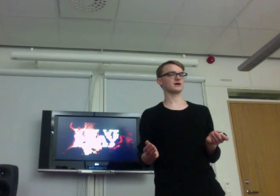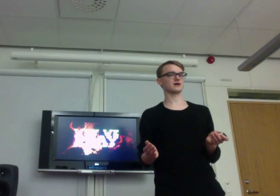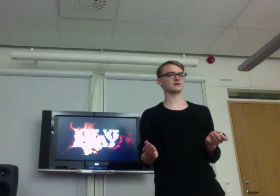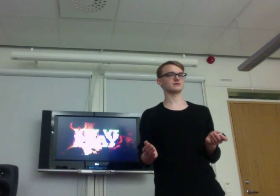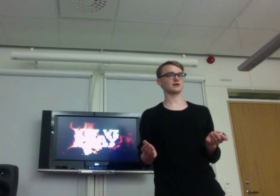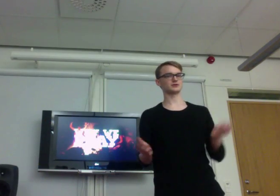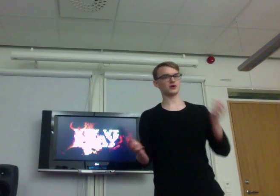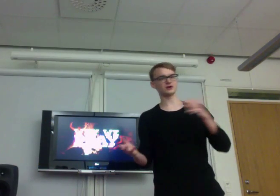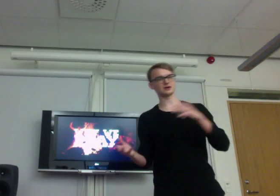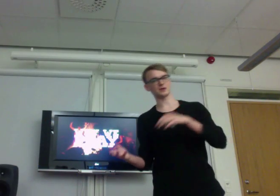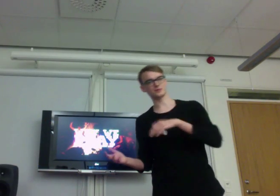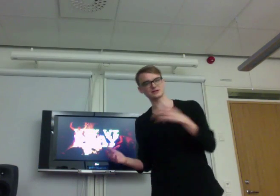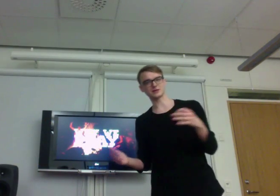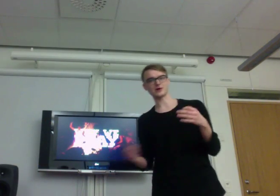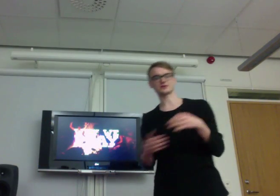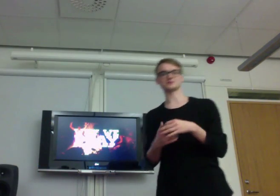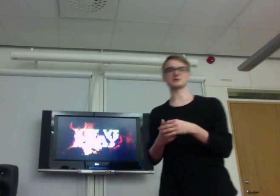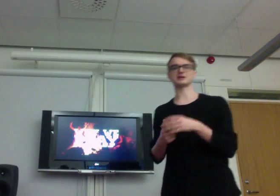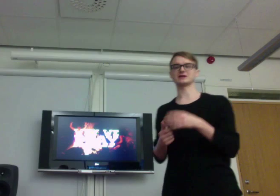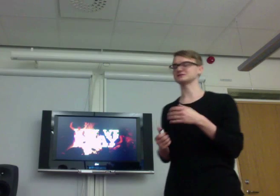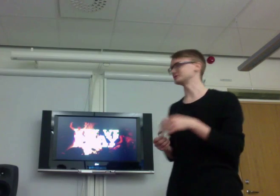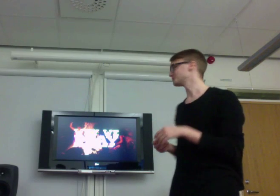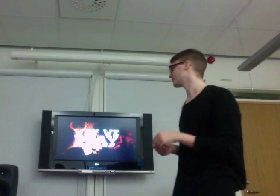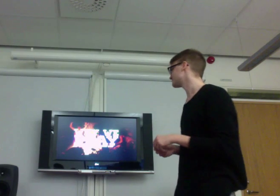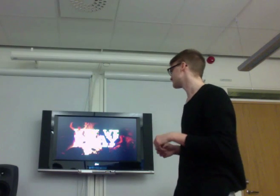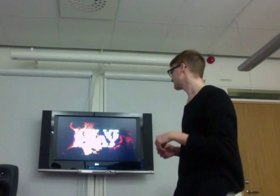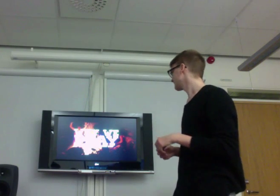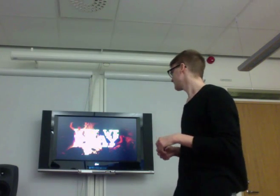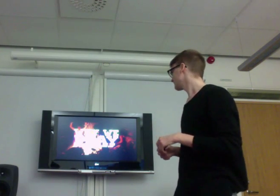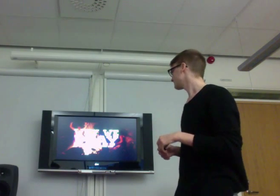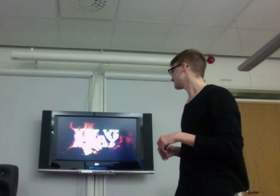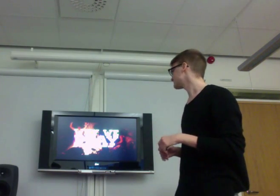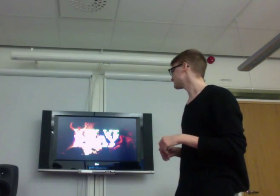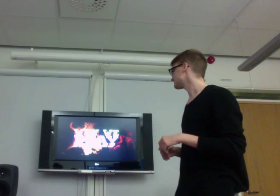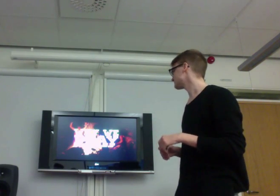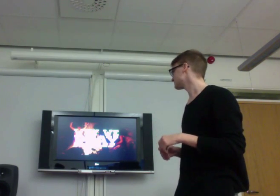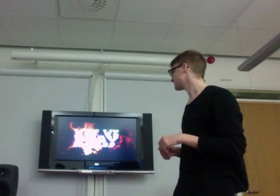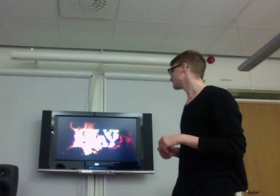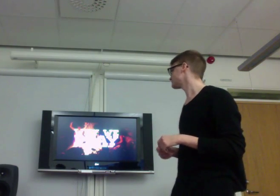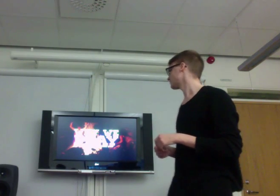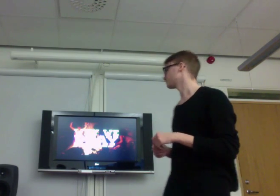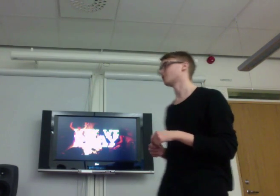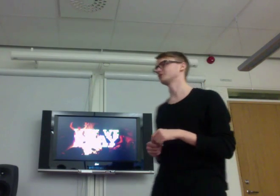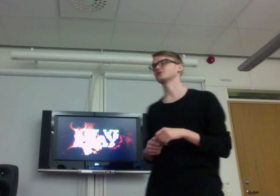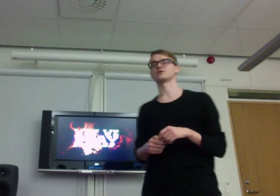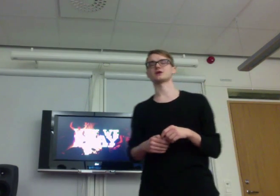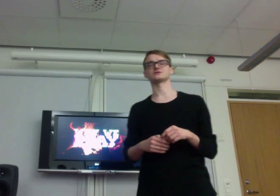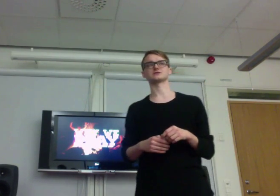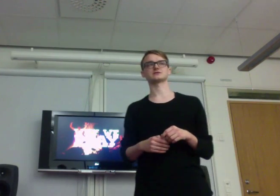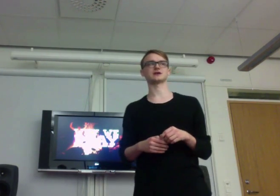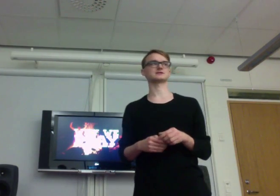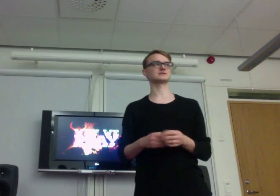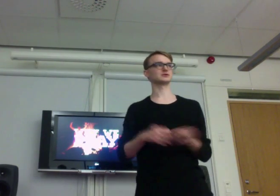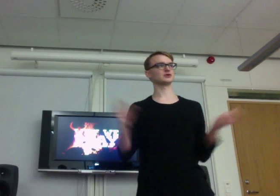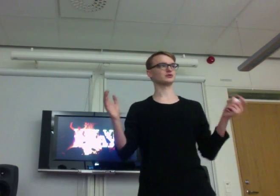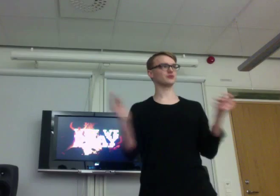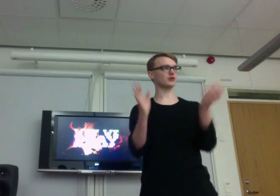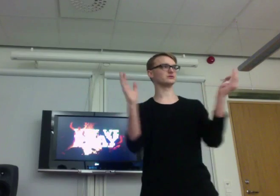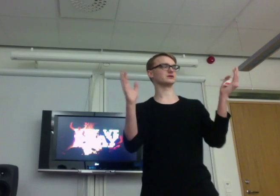I will talk a bit about that maybe later, but the culture of LARP in Nordic countries has grown into